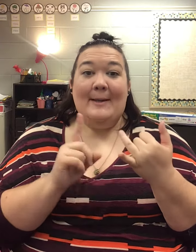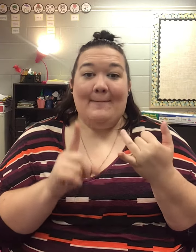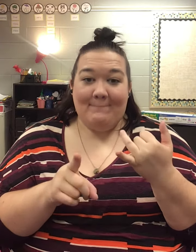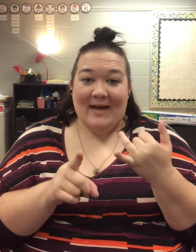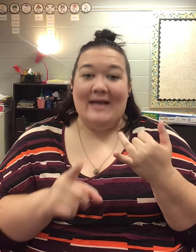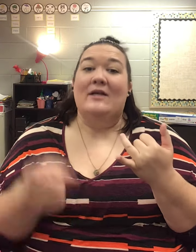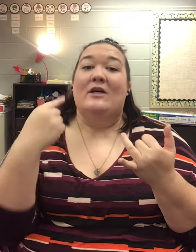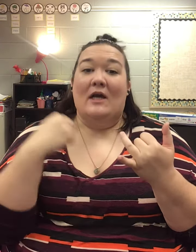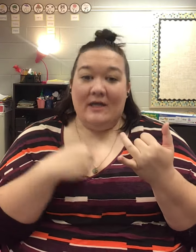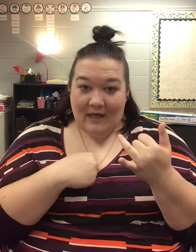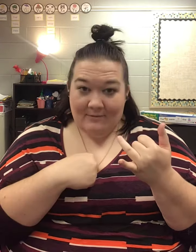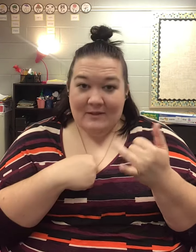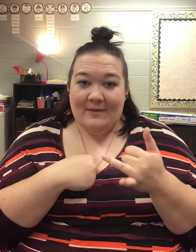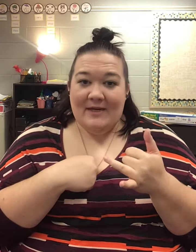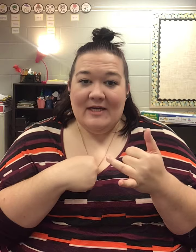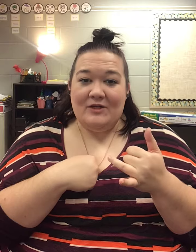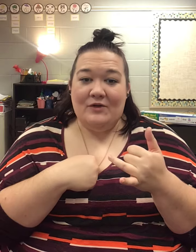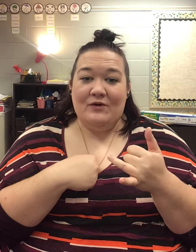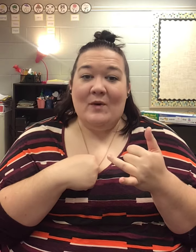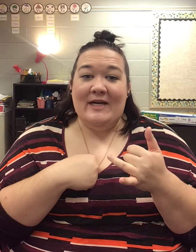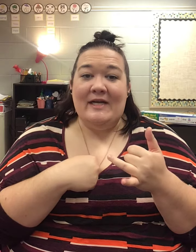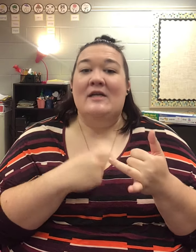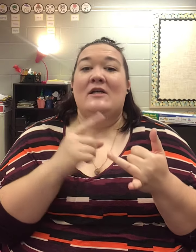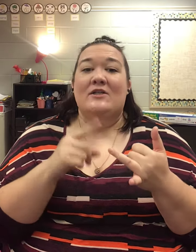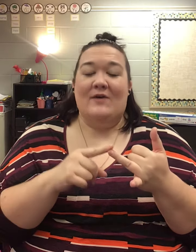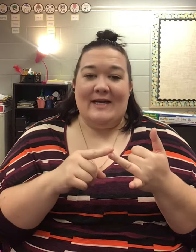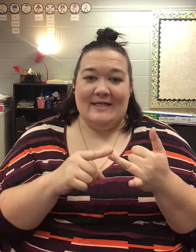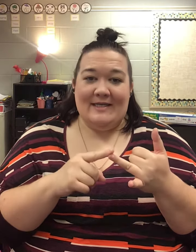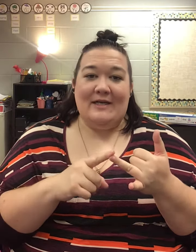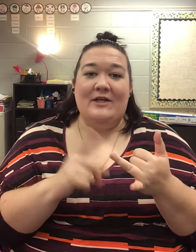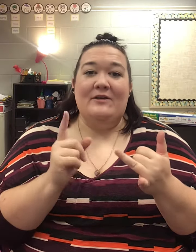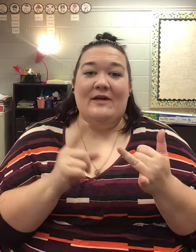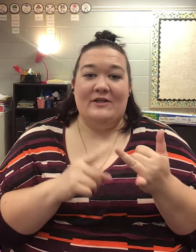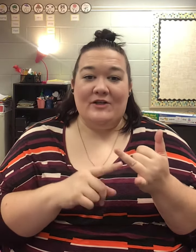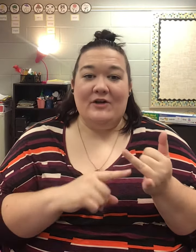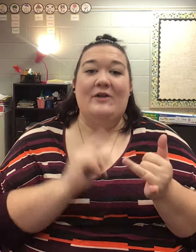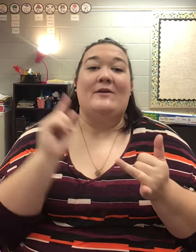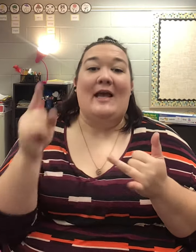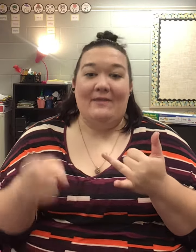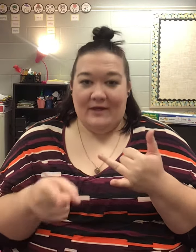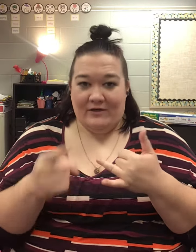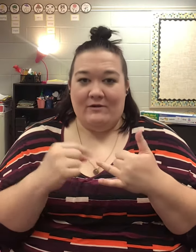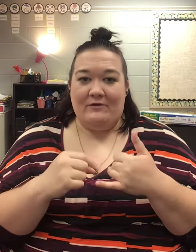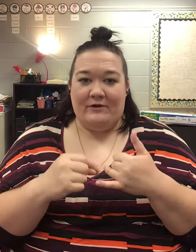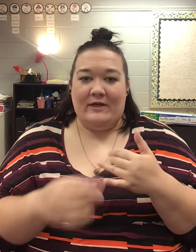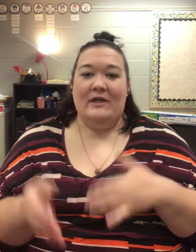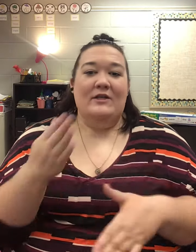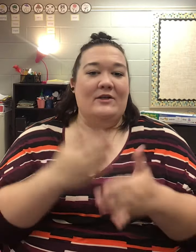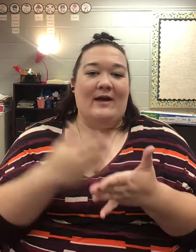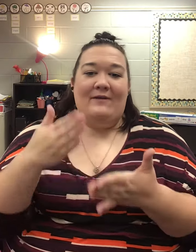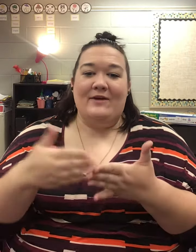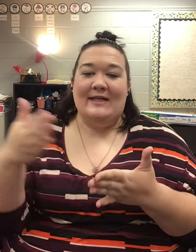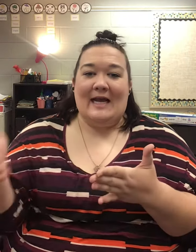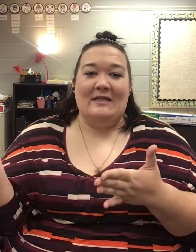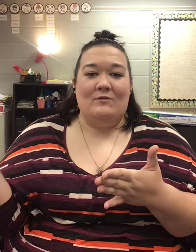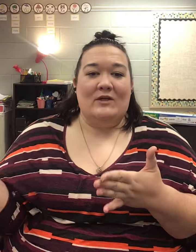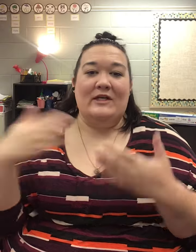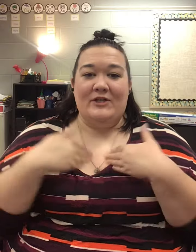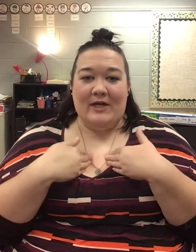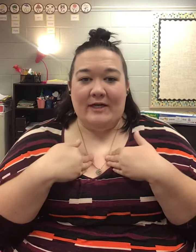But come to me at 220 so I can tell you and show you and then you go do it. So every class, we're going to check in